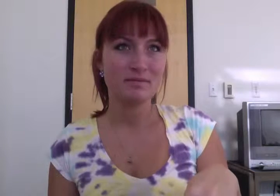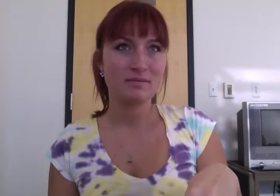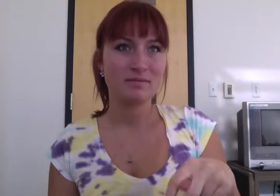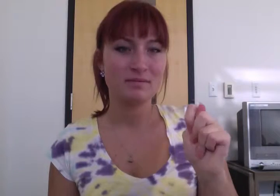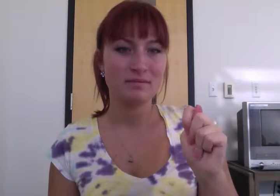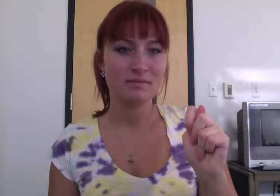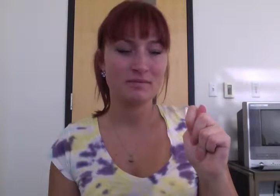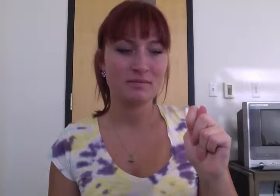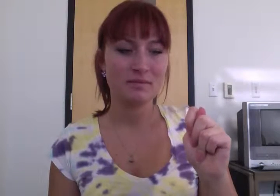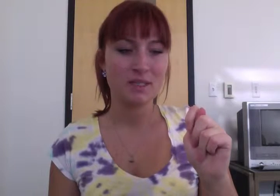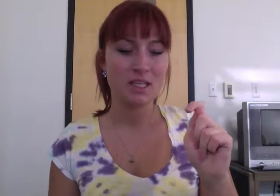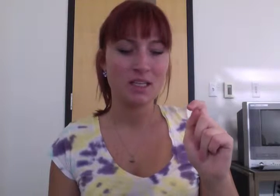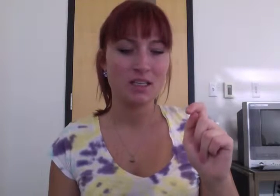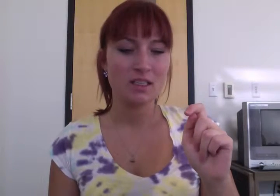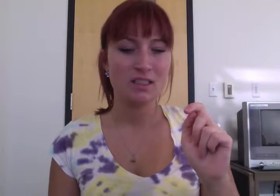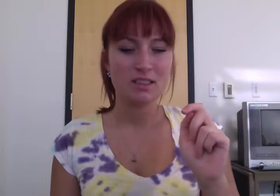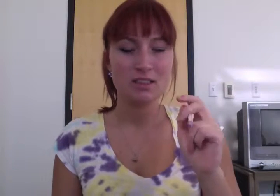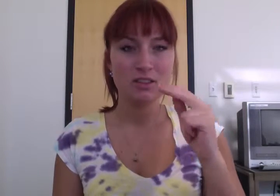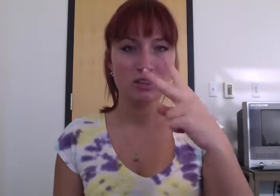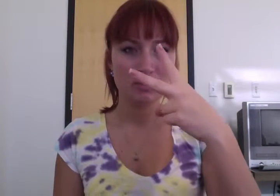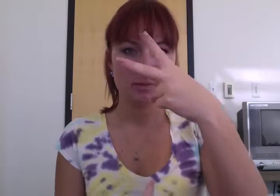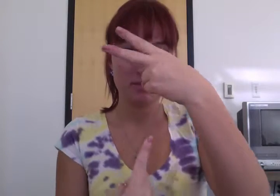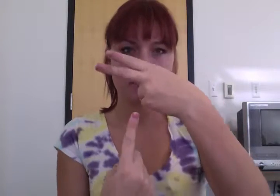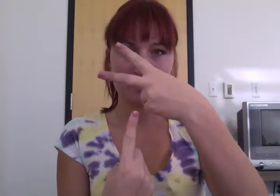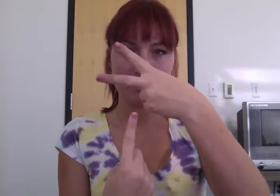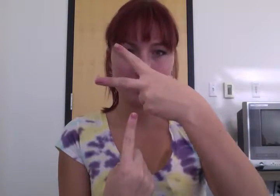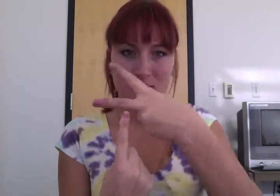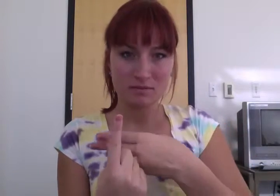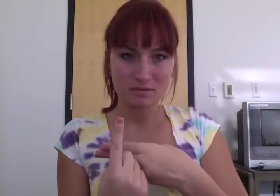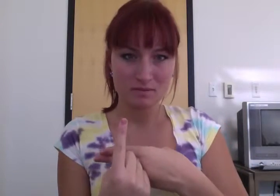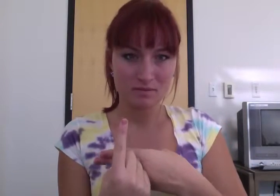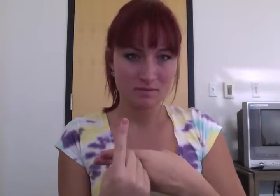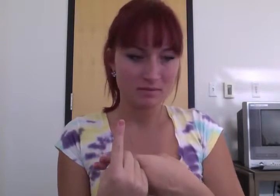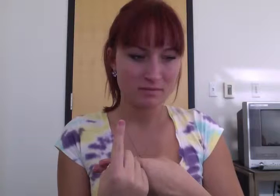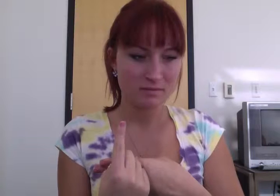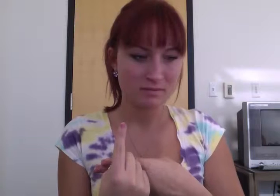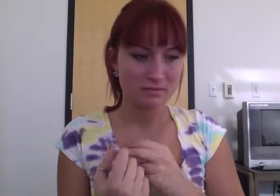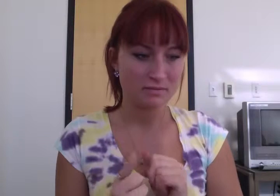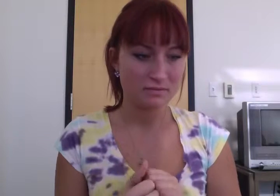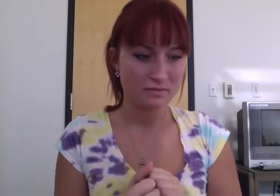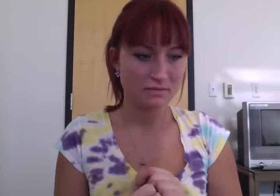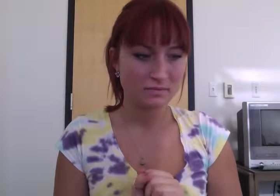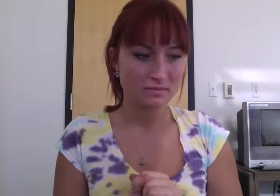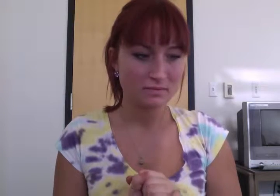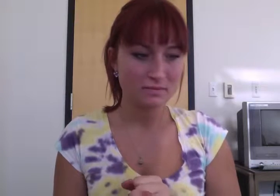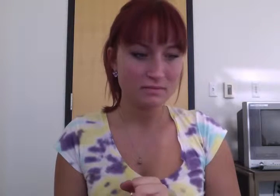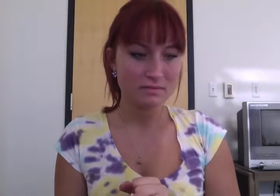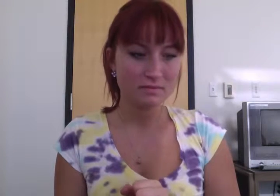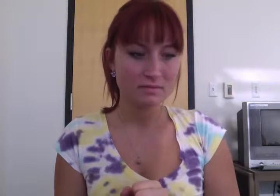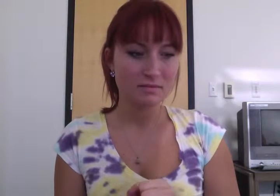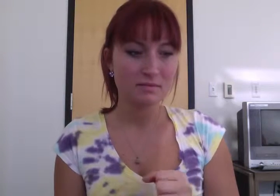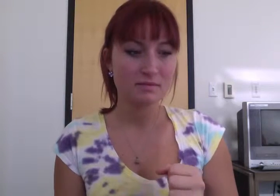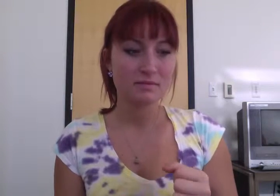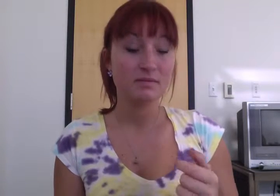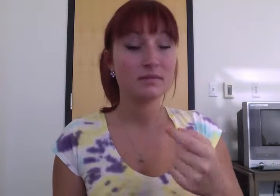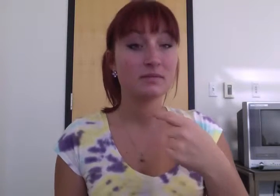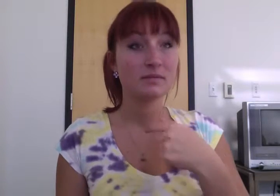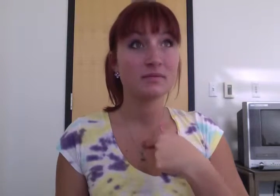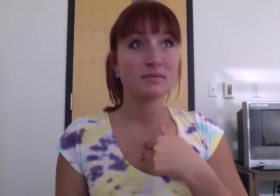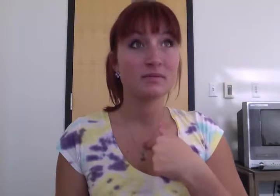Makes me feel like I can't live without you It takes me all the